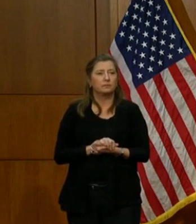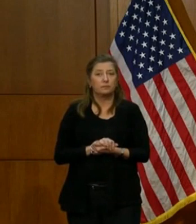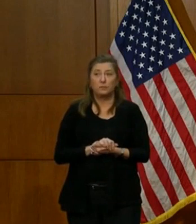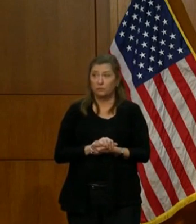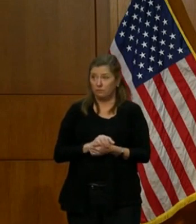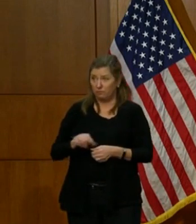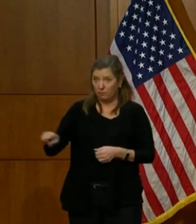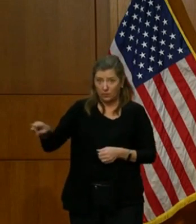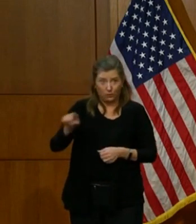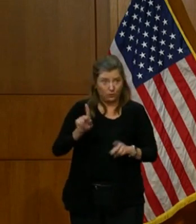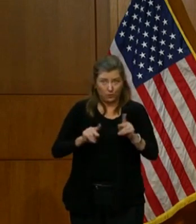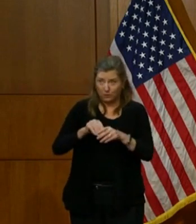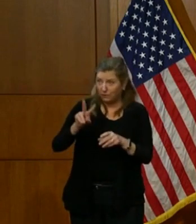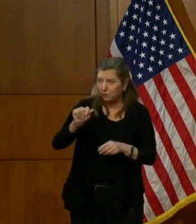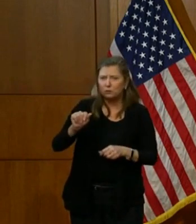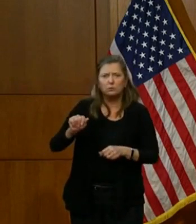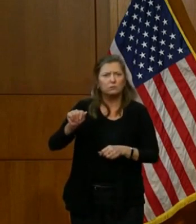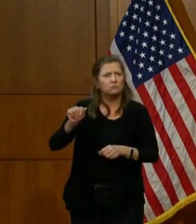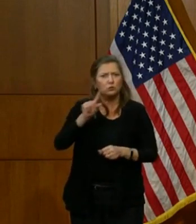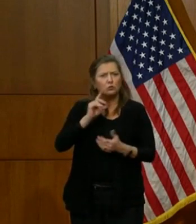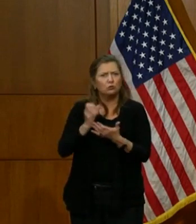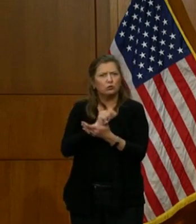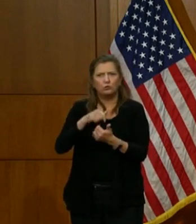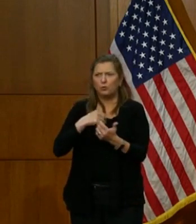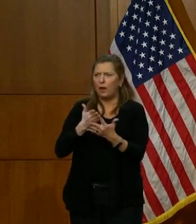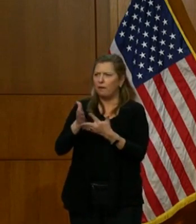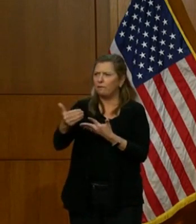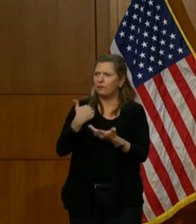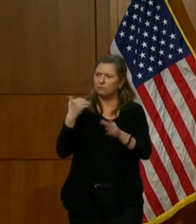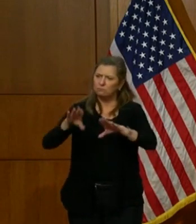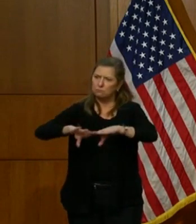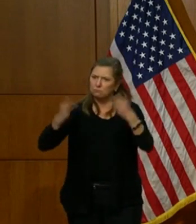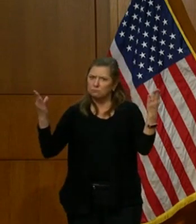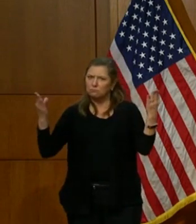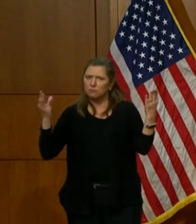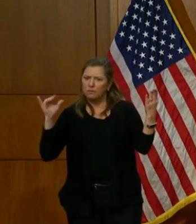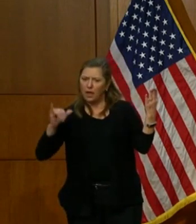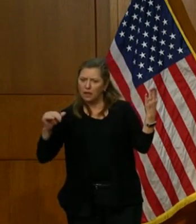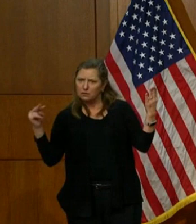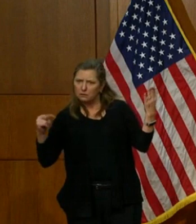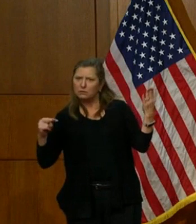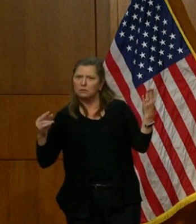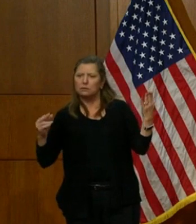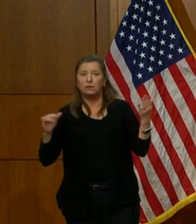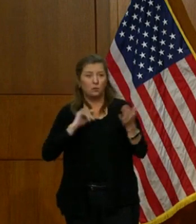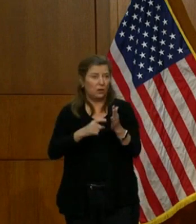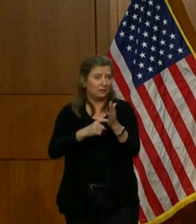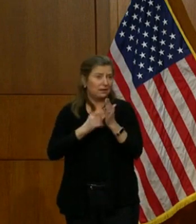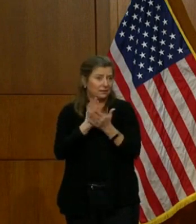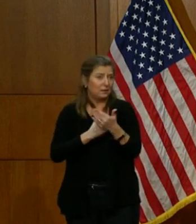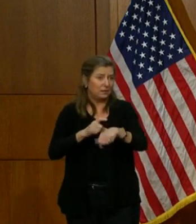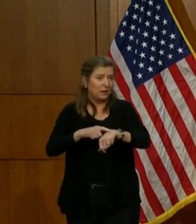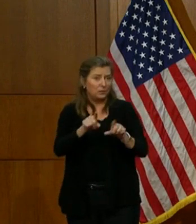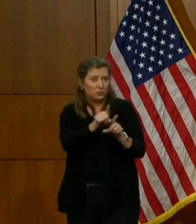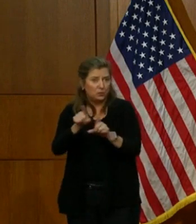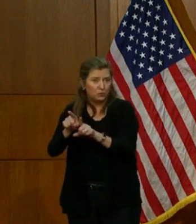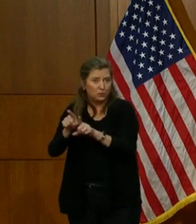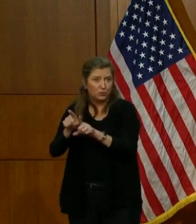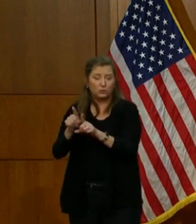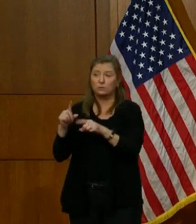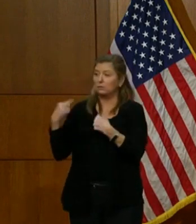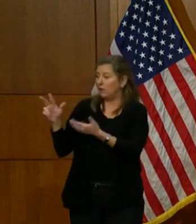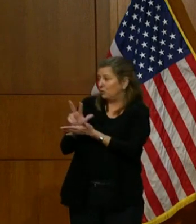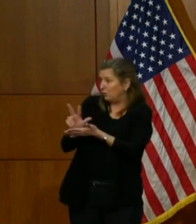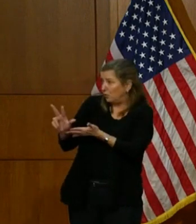you deserve this transparency, and that's going to take a moment, too. Over the past three weeks, everyone